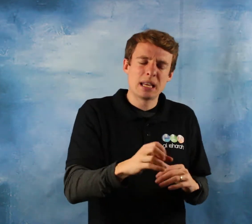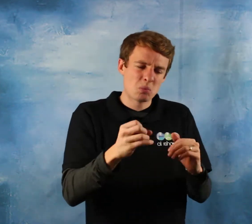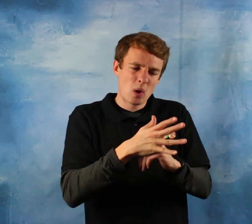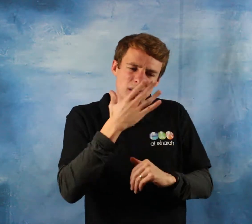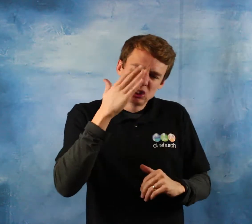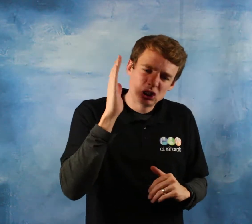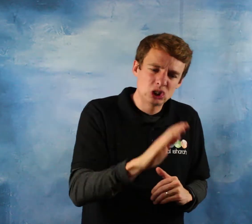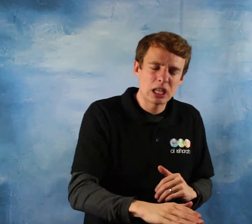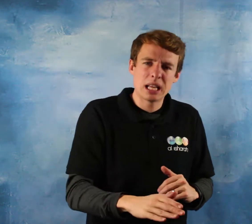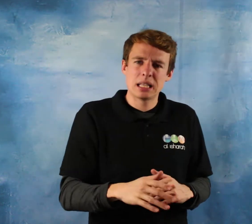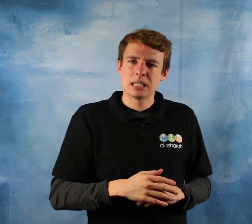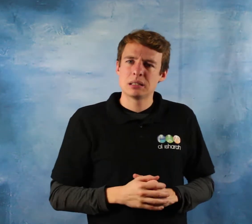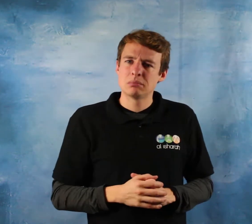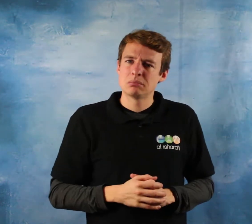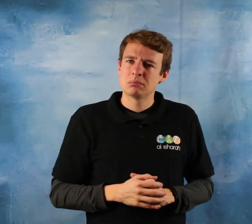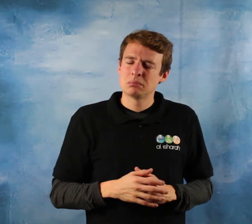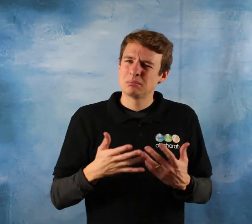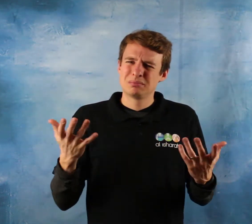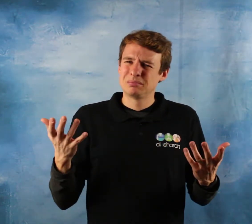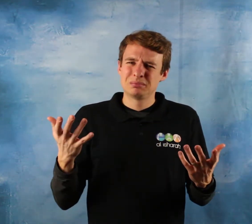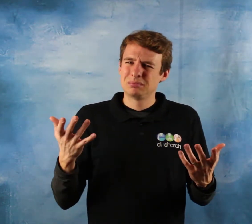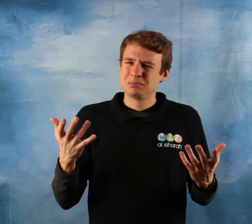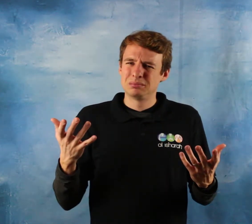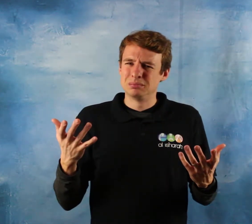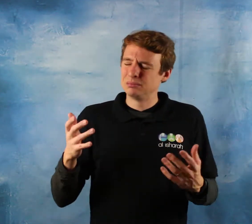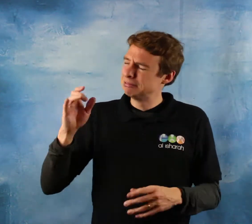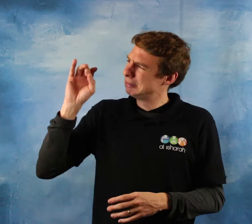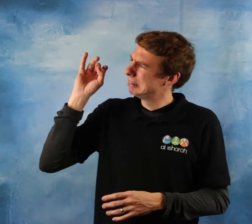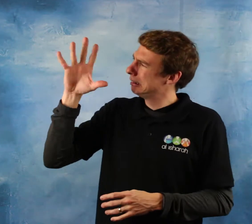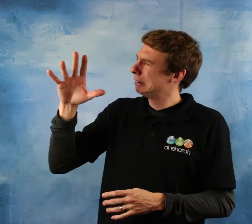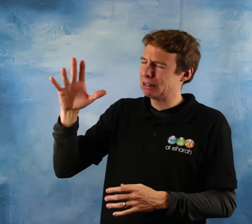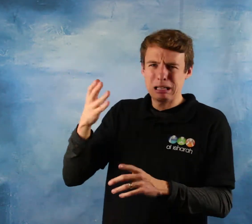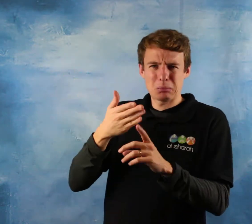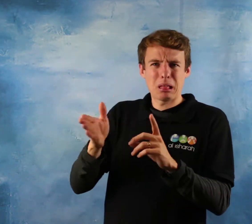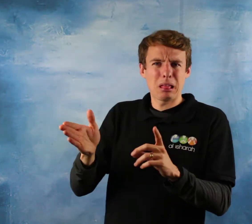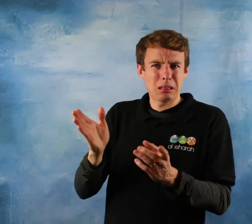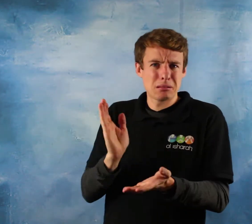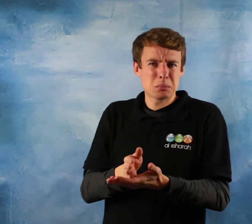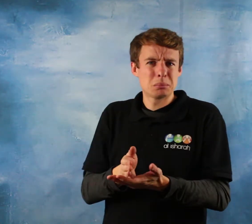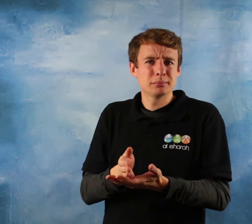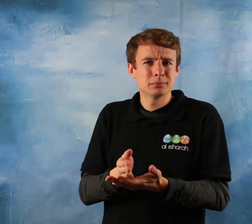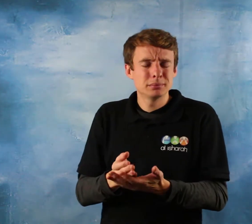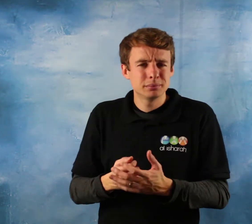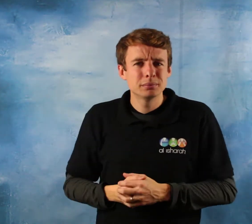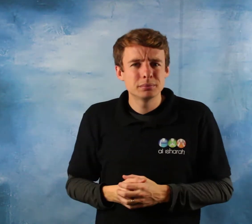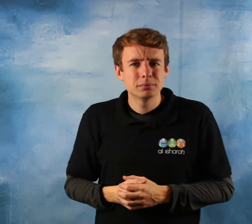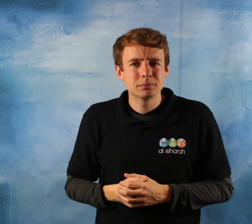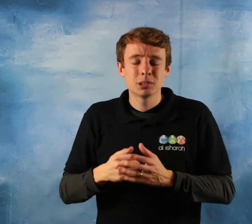integrity no honor and that is by the words of the messenger sallallahu alayhi wasallam he said